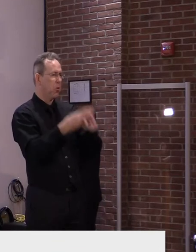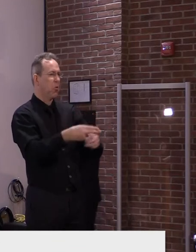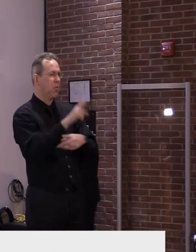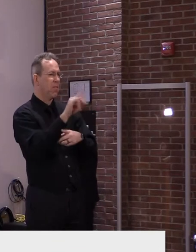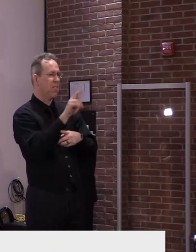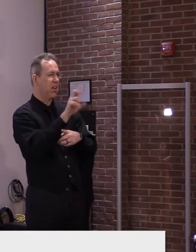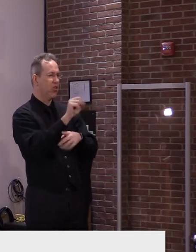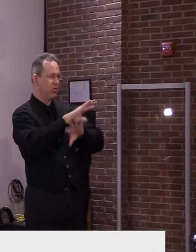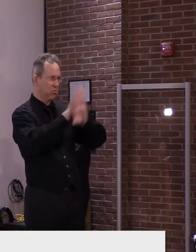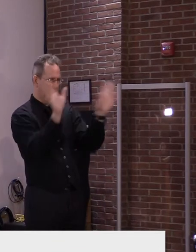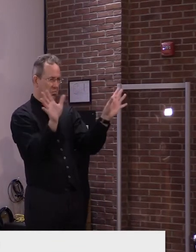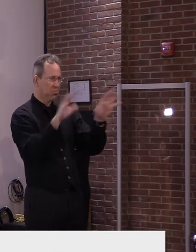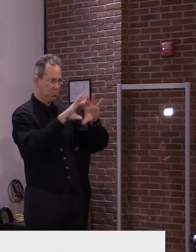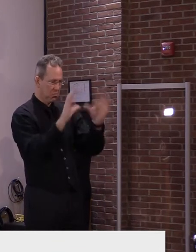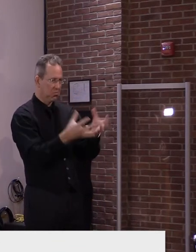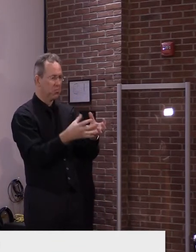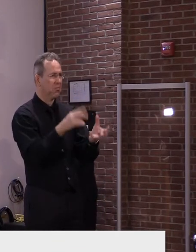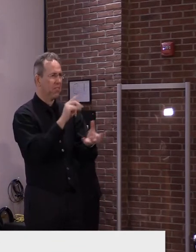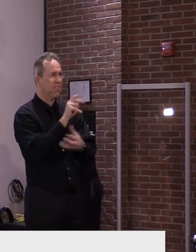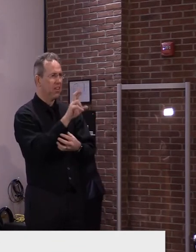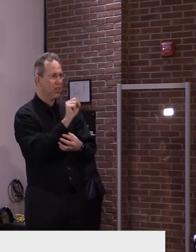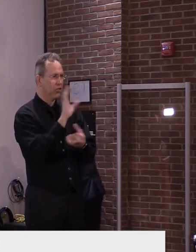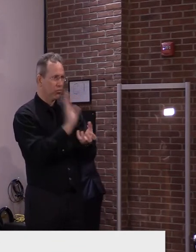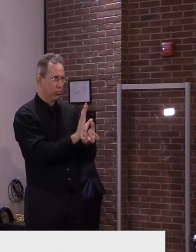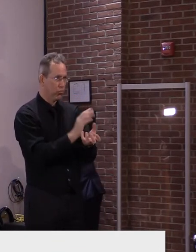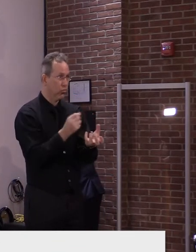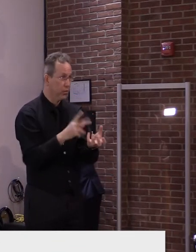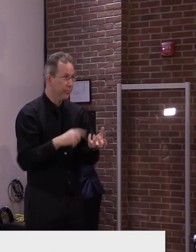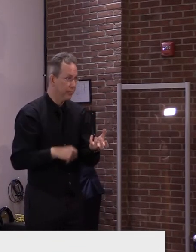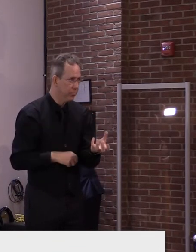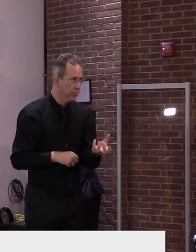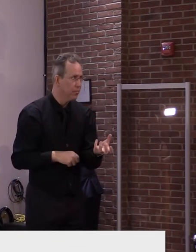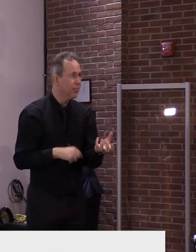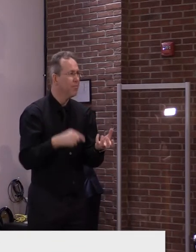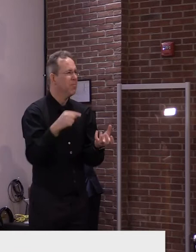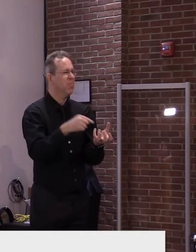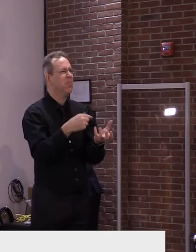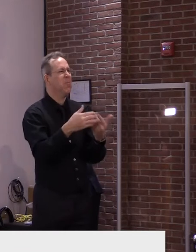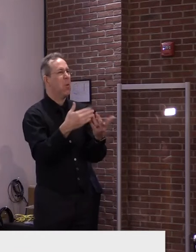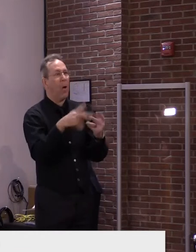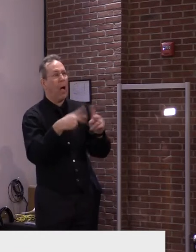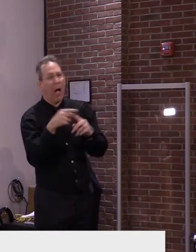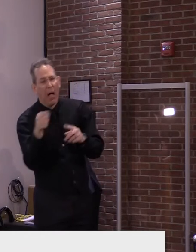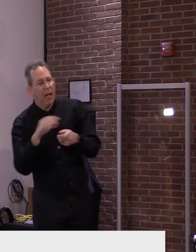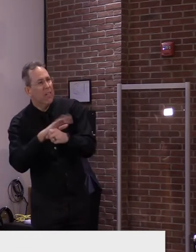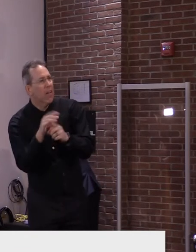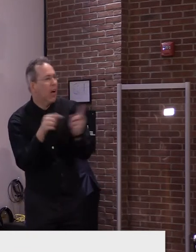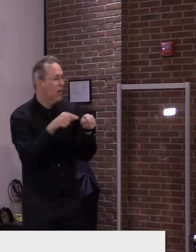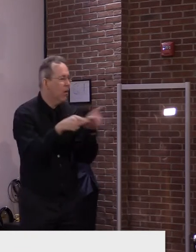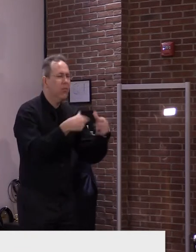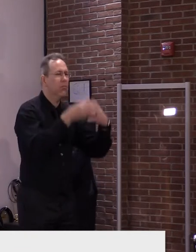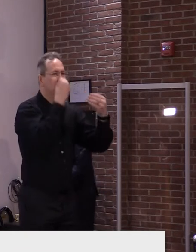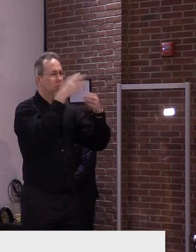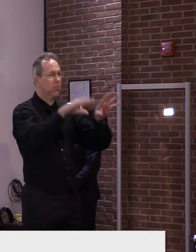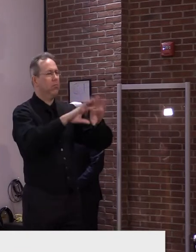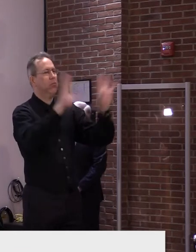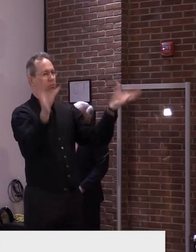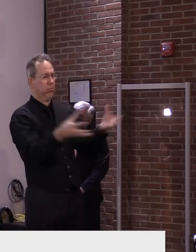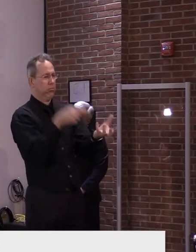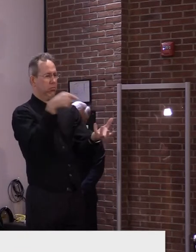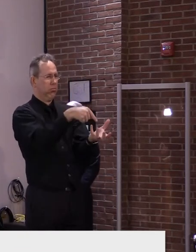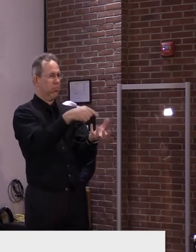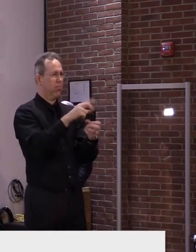that's been made is that it doesn't really matter what strain of the virus virus or what virus for that matter. Um,